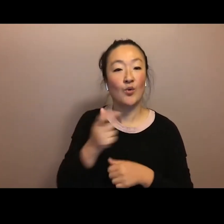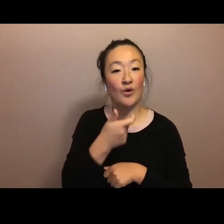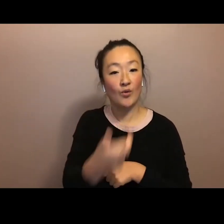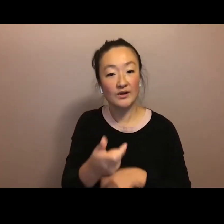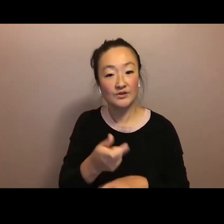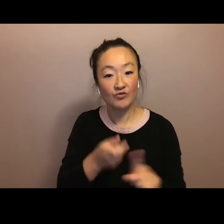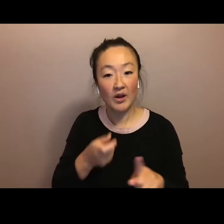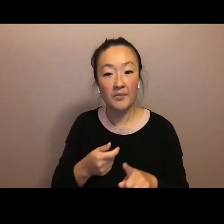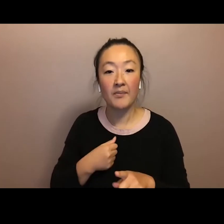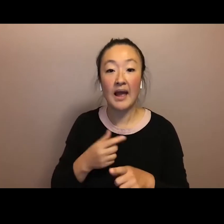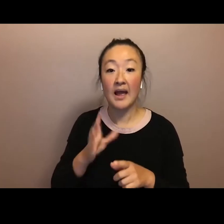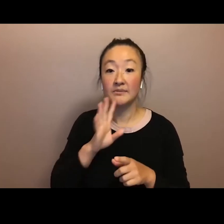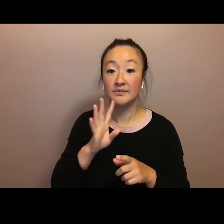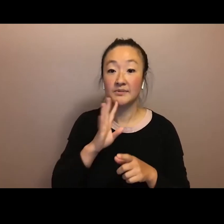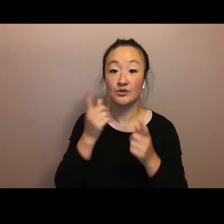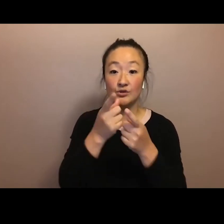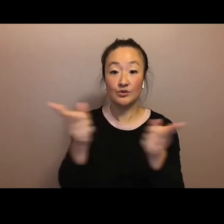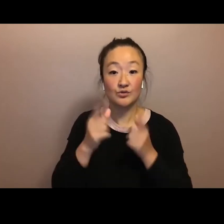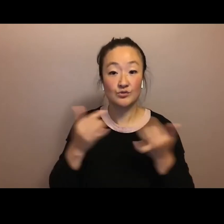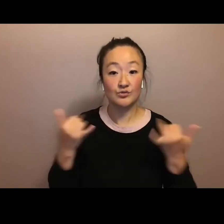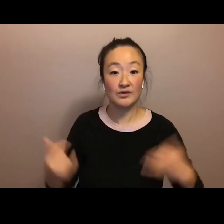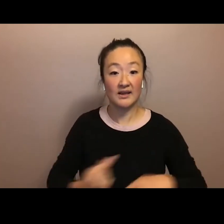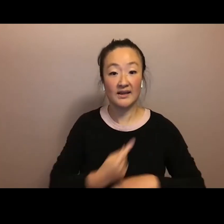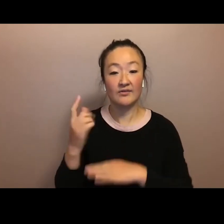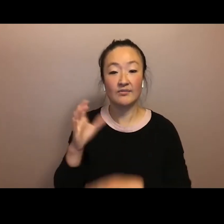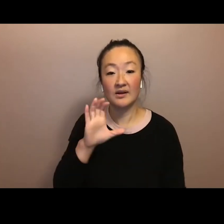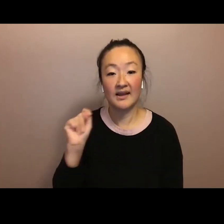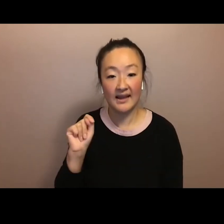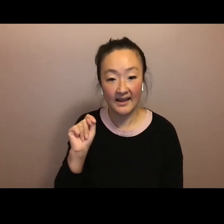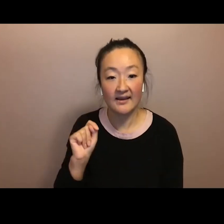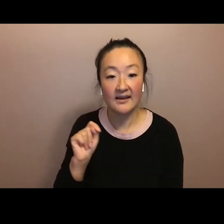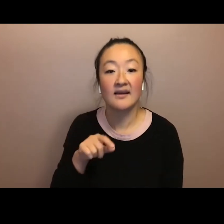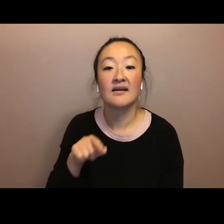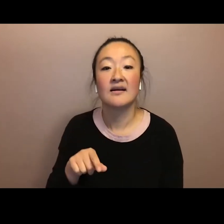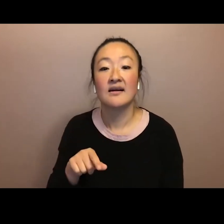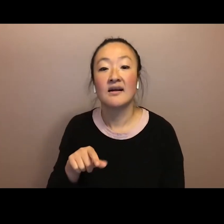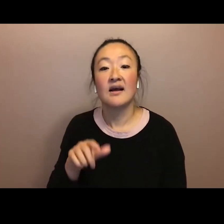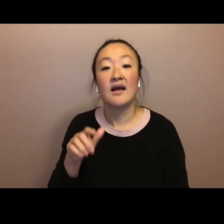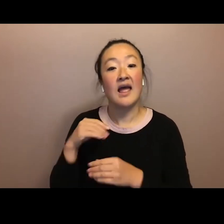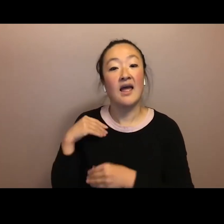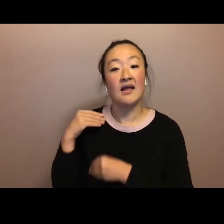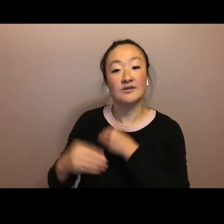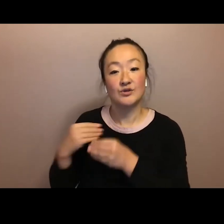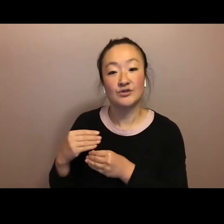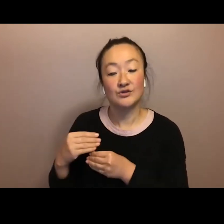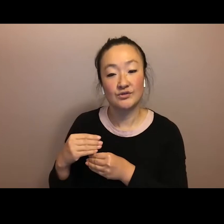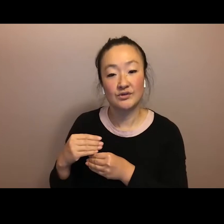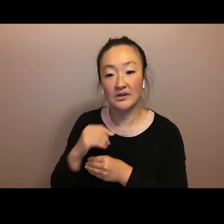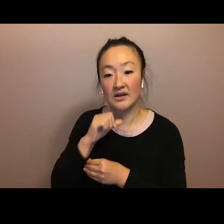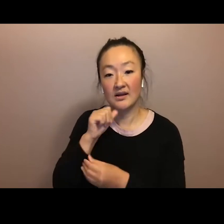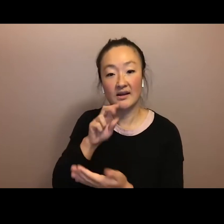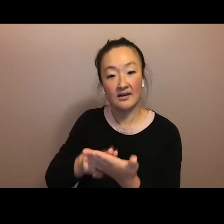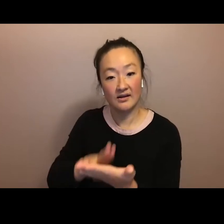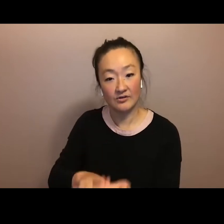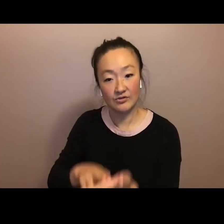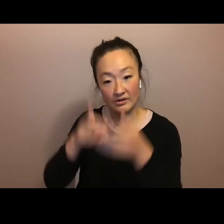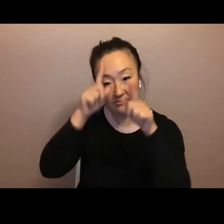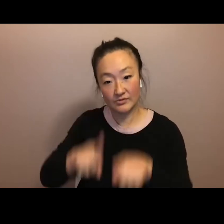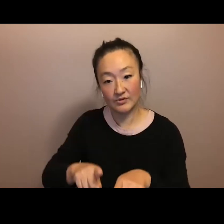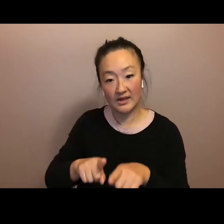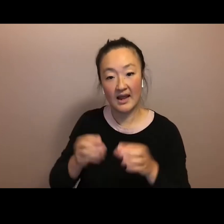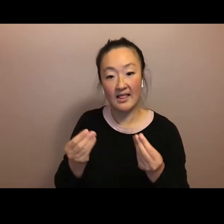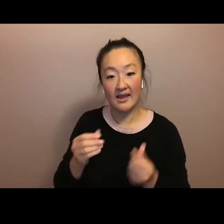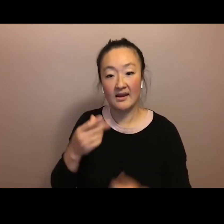on ancestral and unseated Pequanek, Wappinger, and Pau-Gusset land. For those of you who are new to the